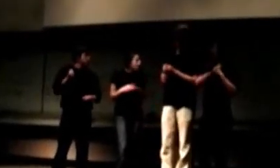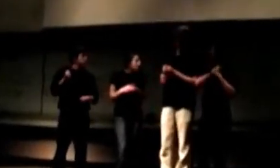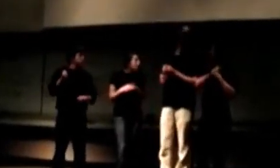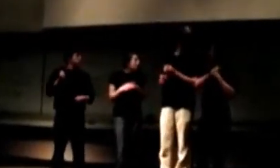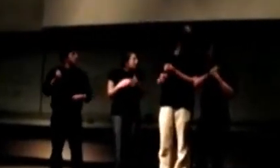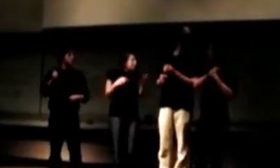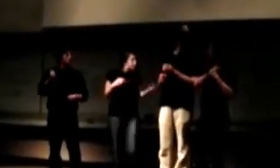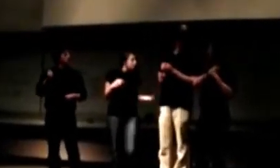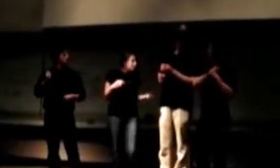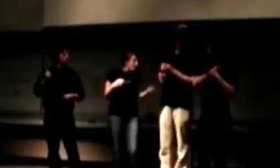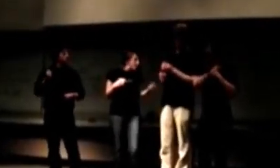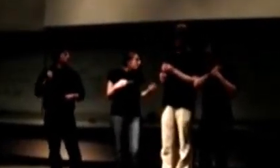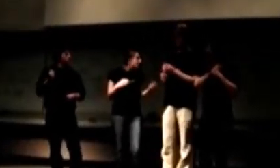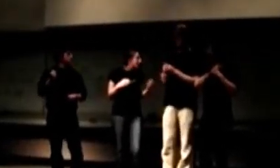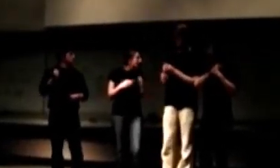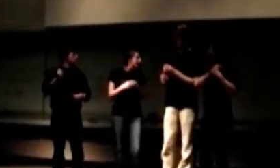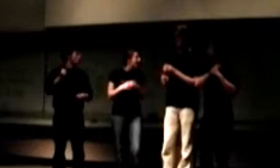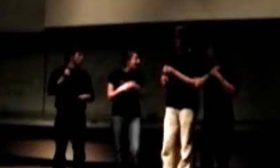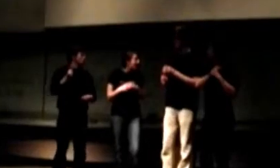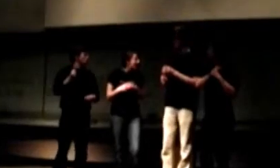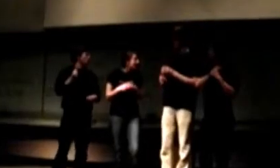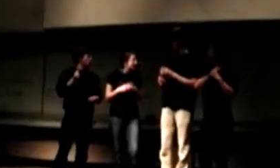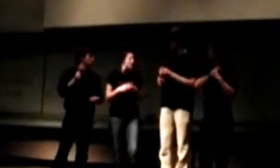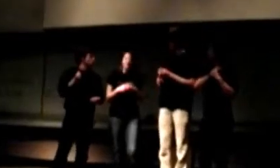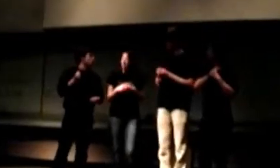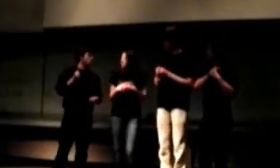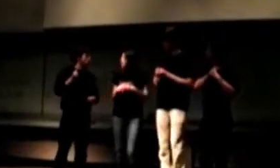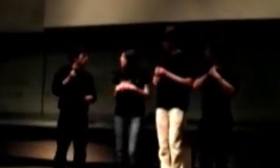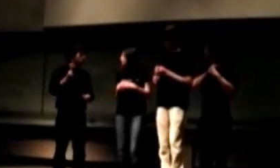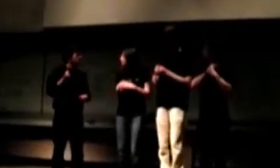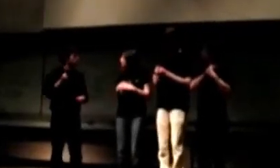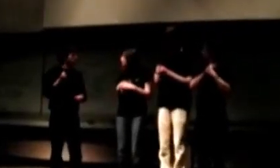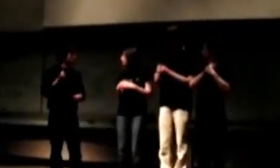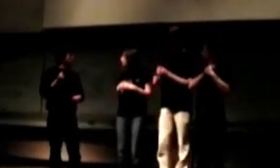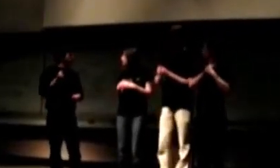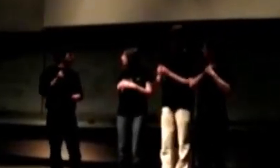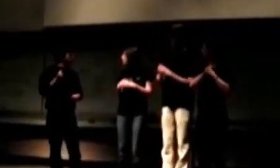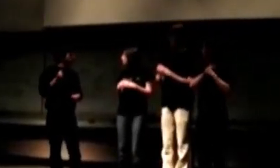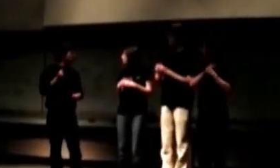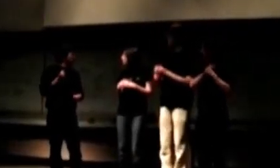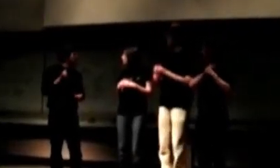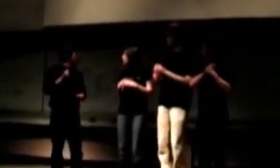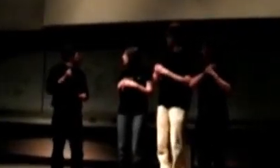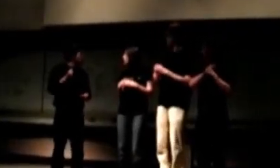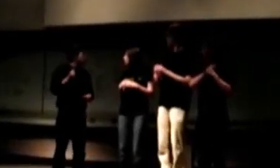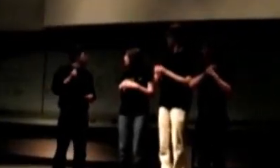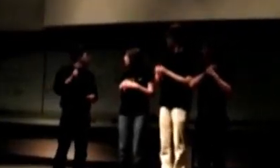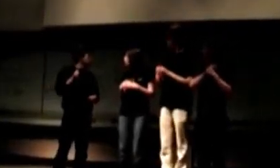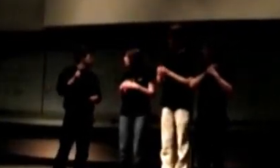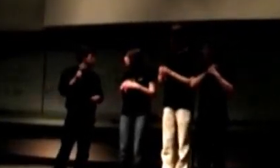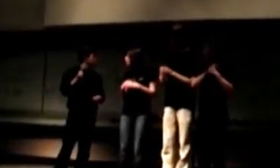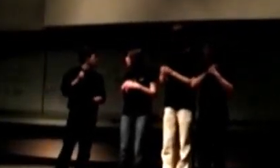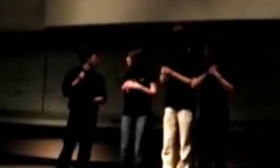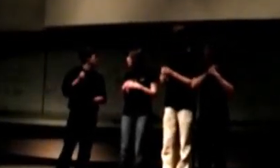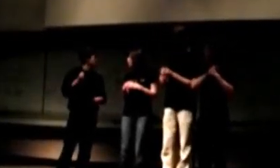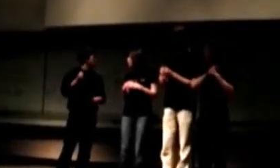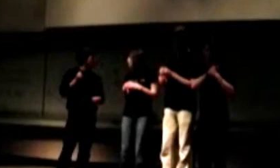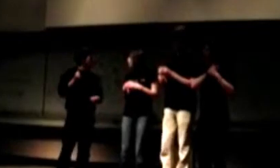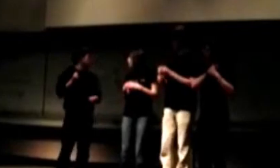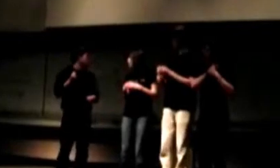We don't even do sew. Well, I only wear clothes in public settings. And then it's hand-sewn out of hay that pigs won't